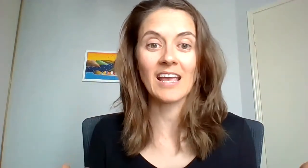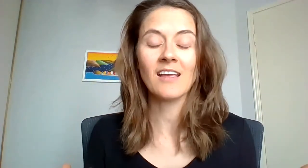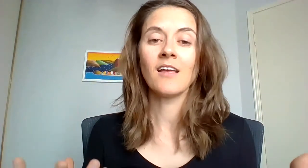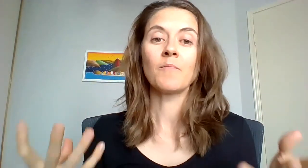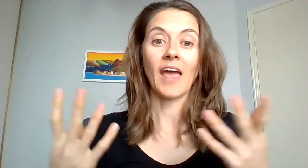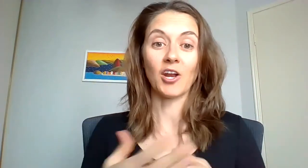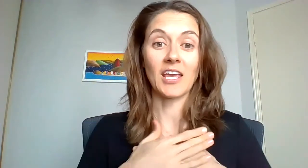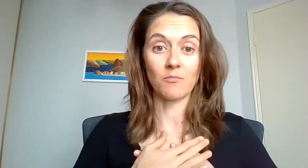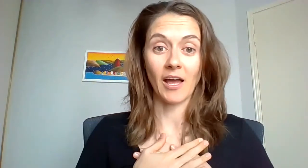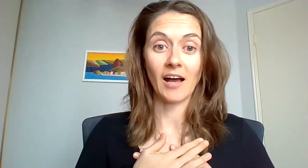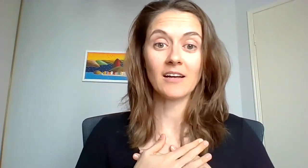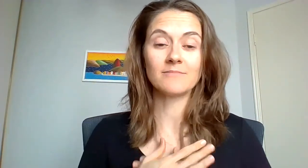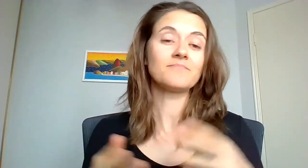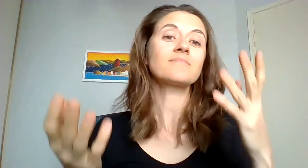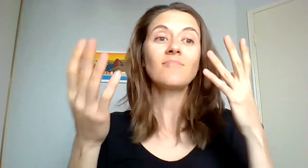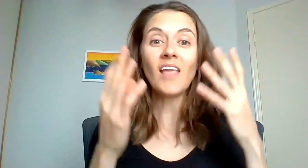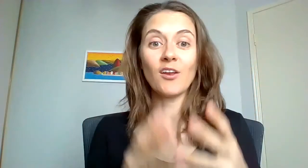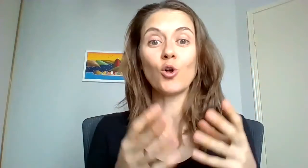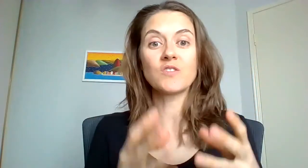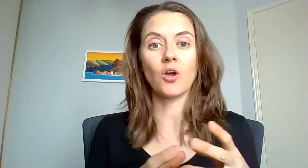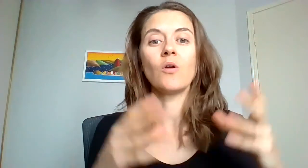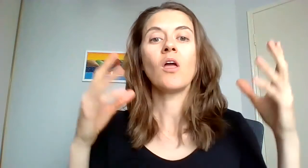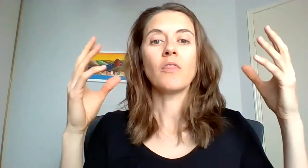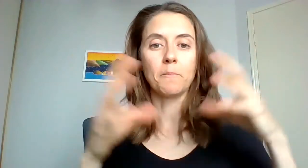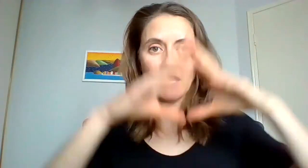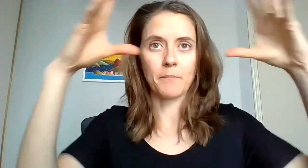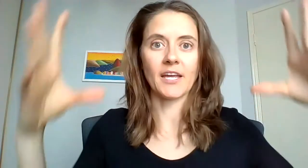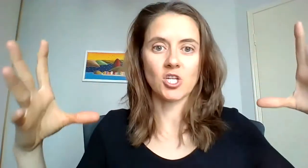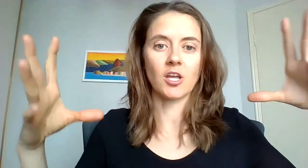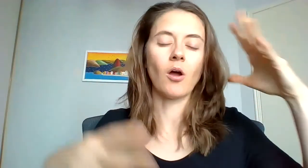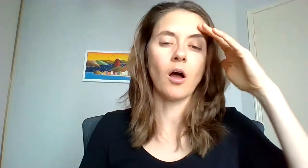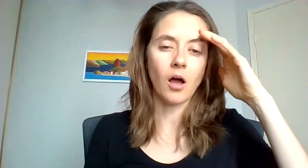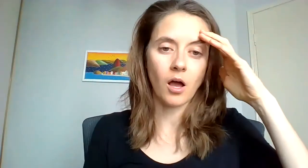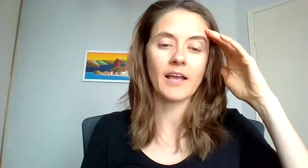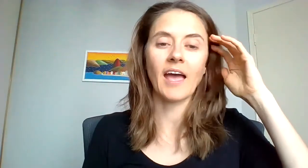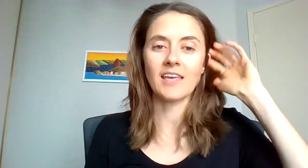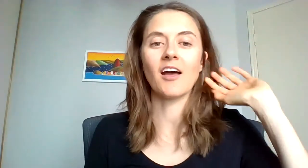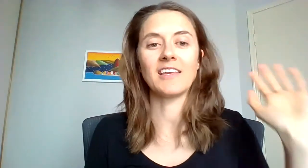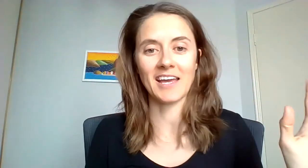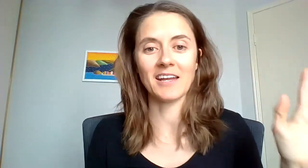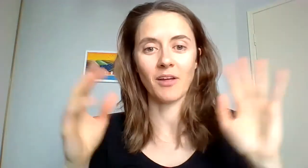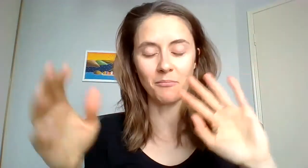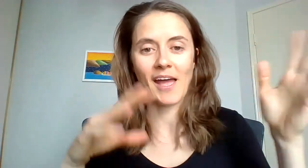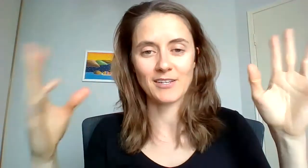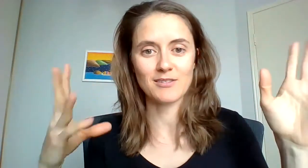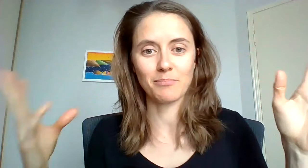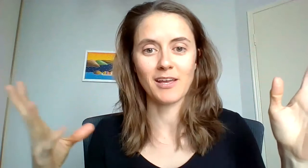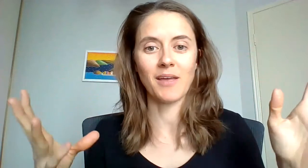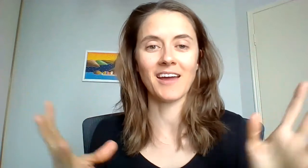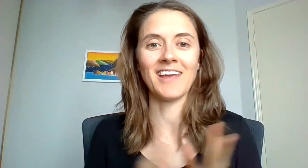how to get in my heart and also the bigger picture they go oh okay yeah I get it my actors are playing me out